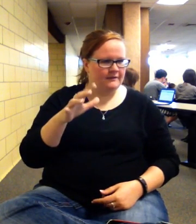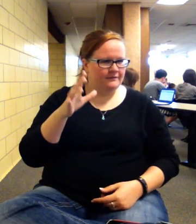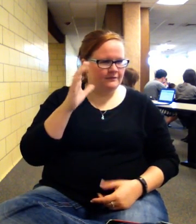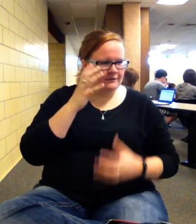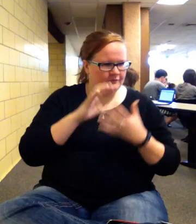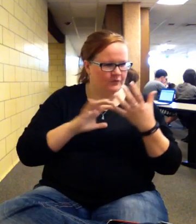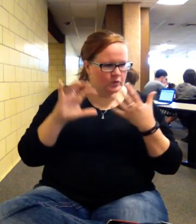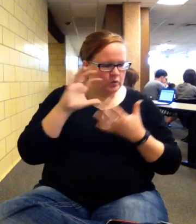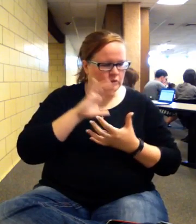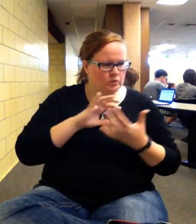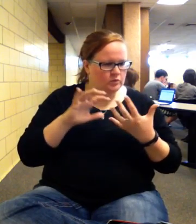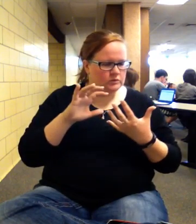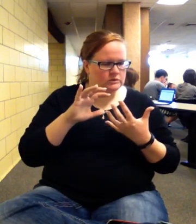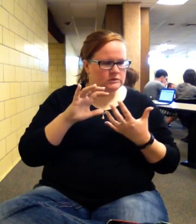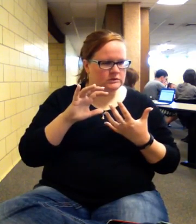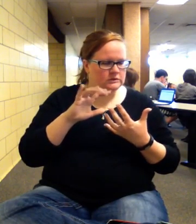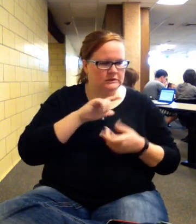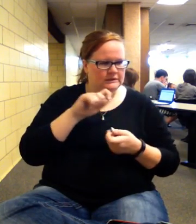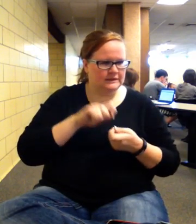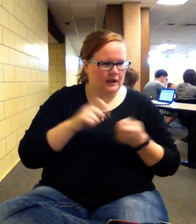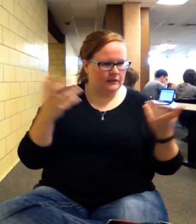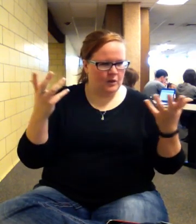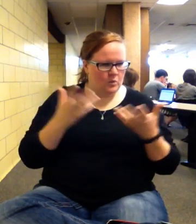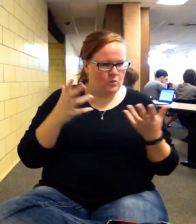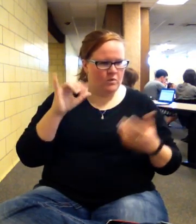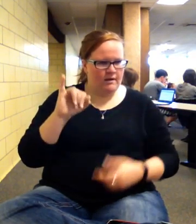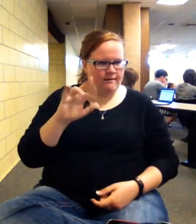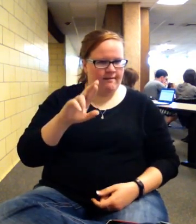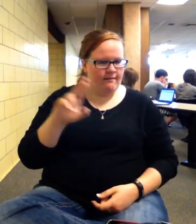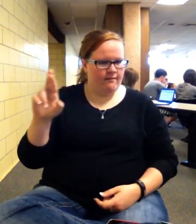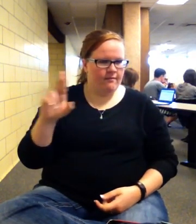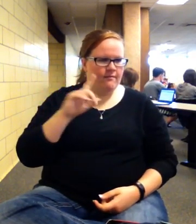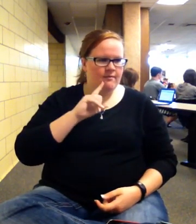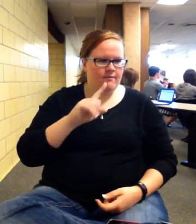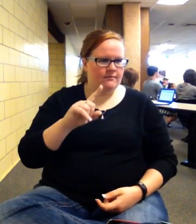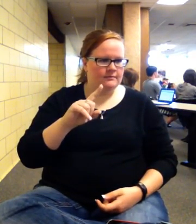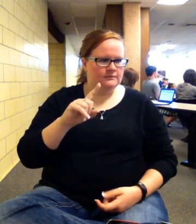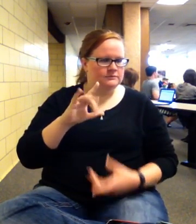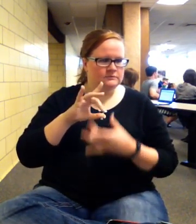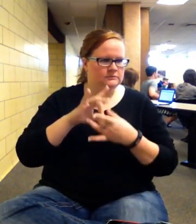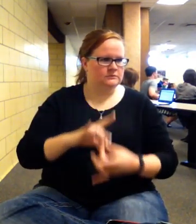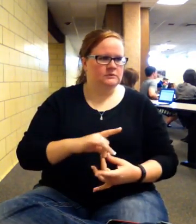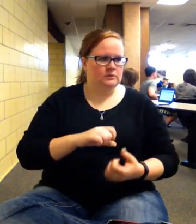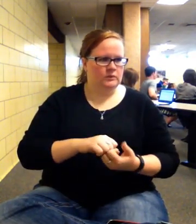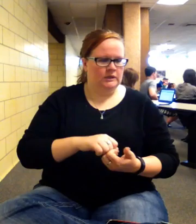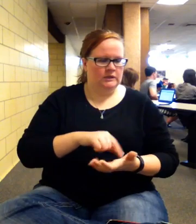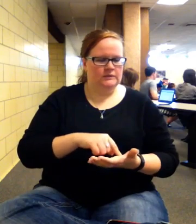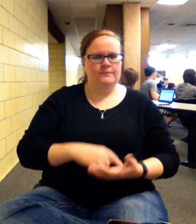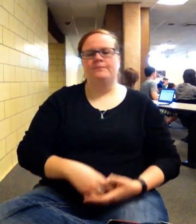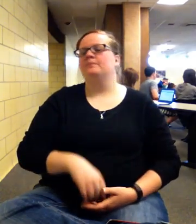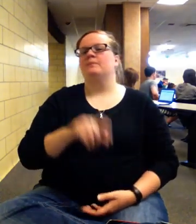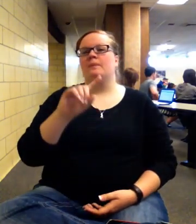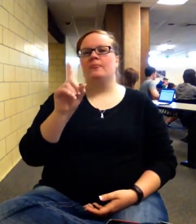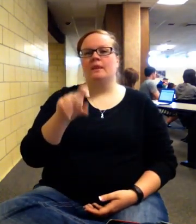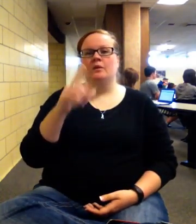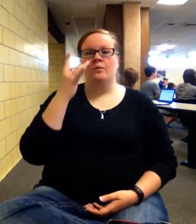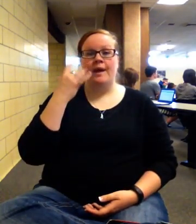what the IRR is in the payments. Okay, so the question is, why are we using our